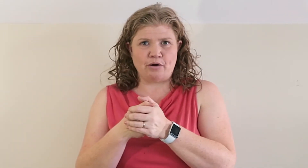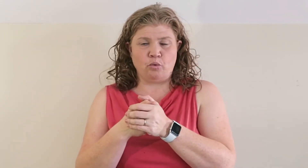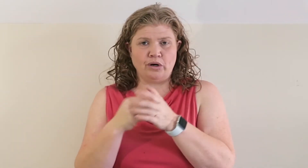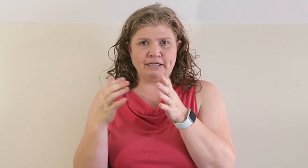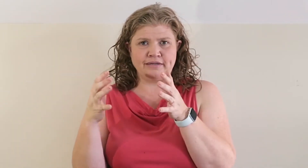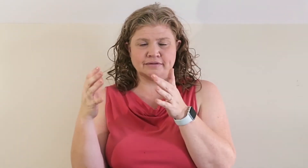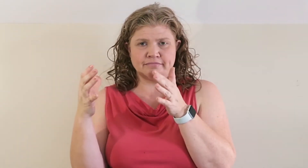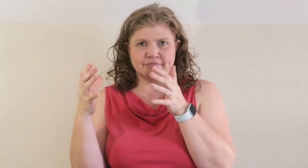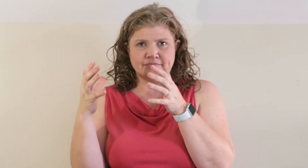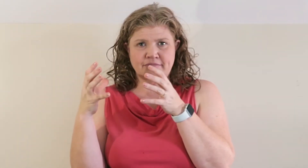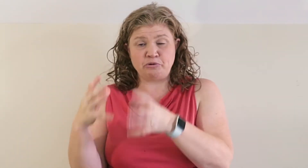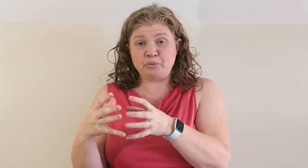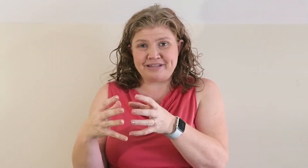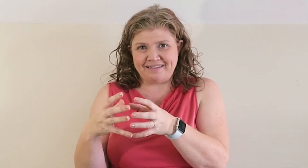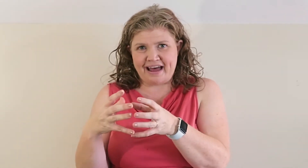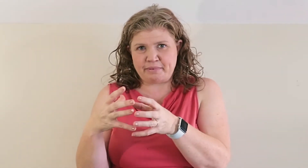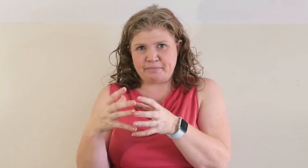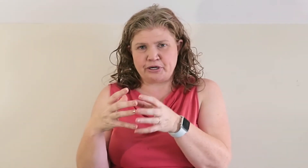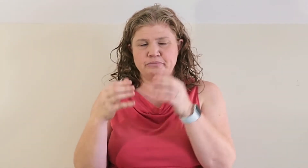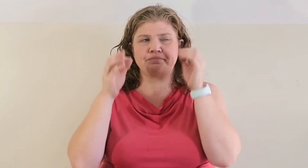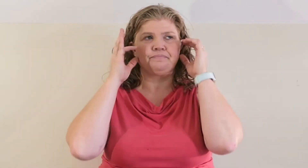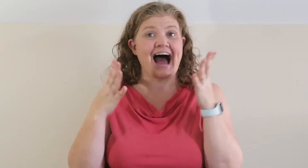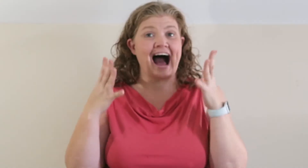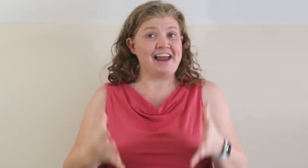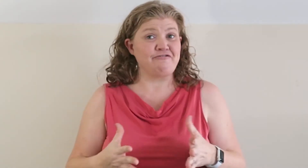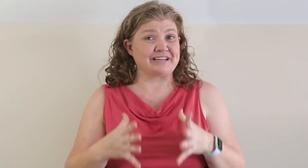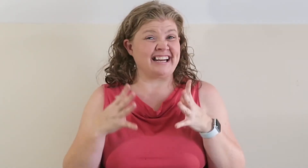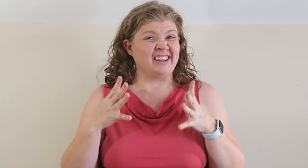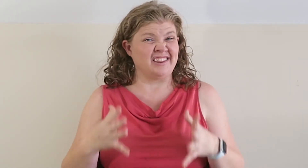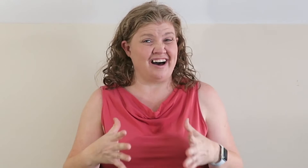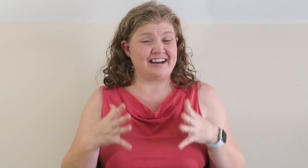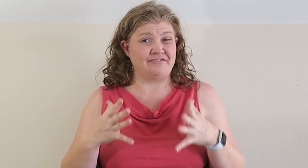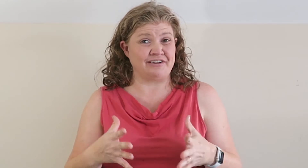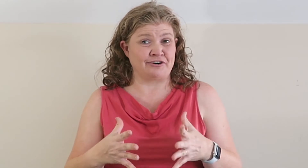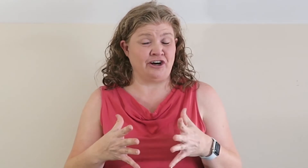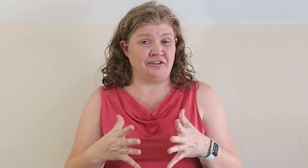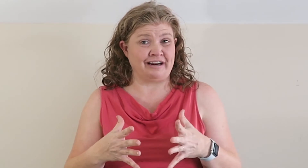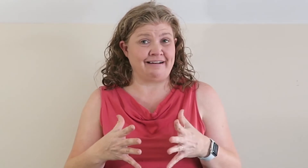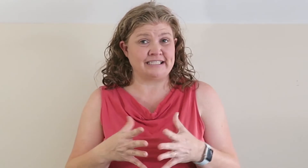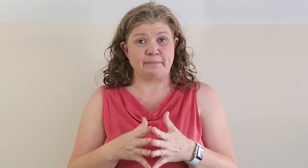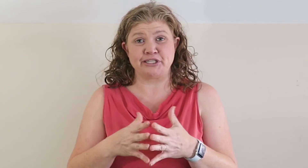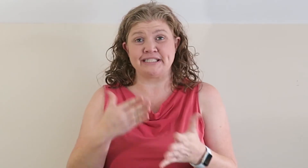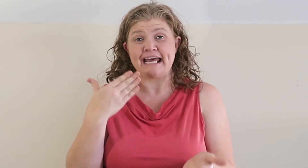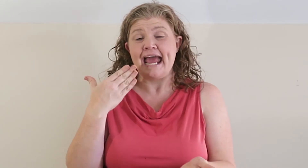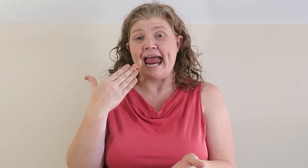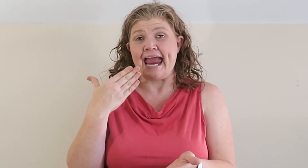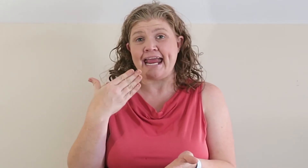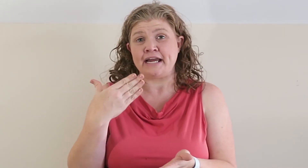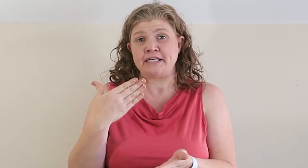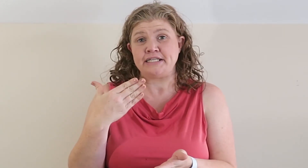that one, I only wanted the lab part. I have looked at a lot of different online class options. And